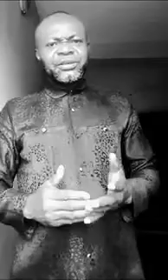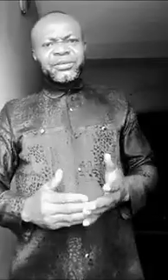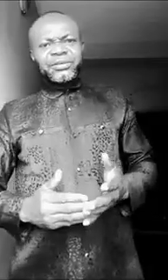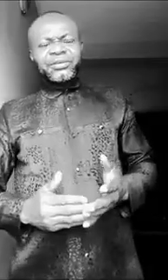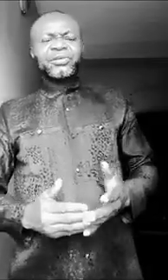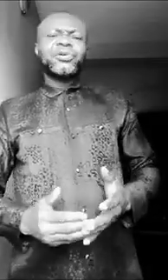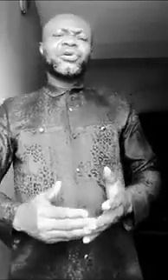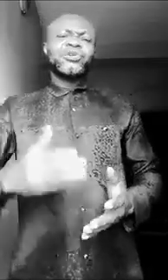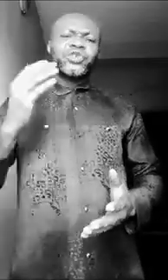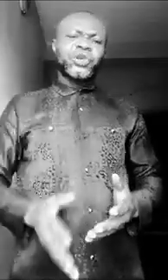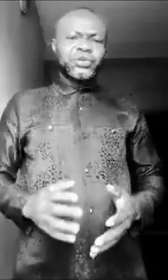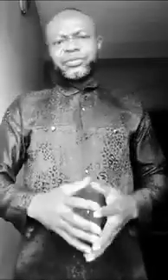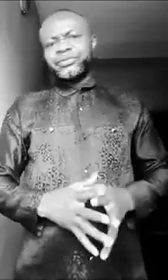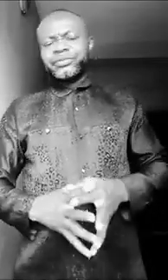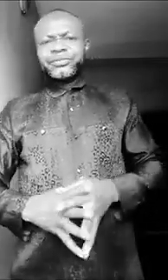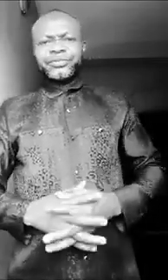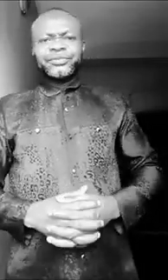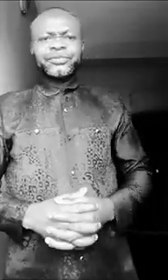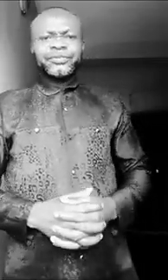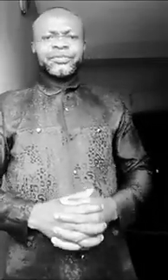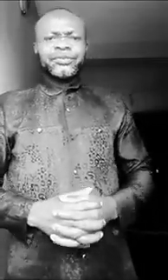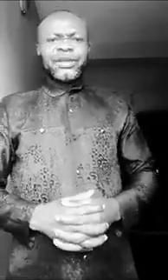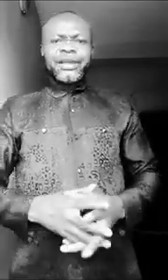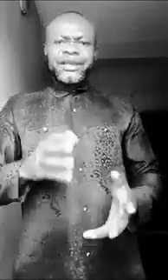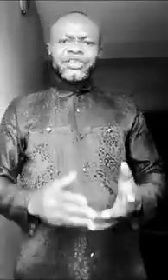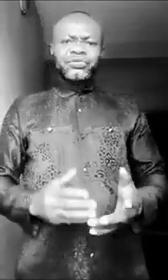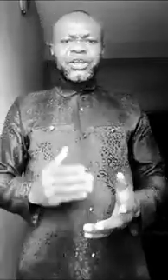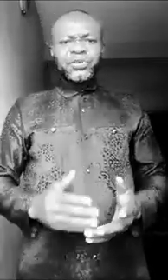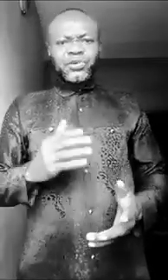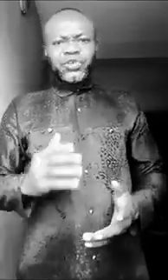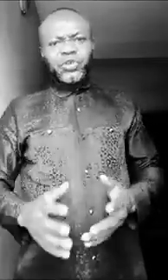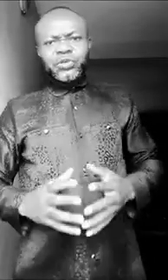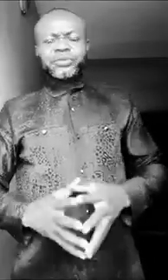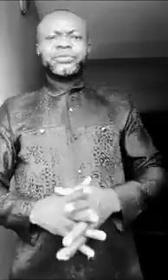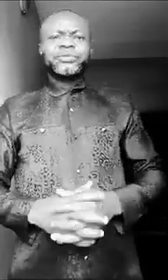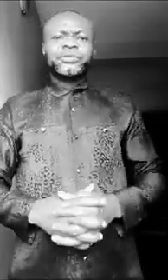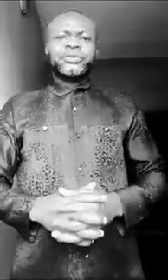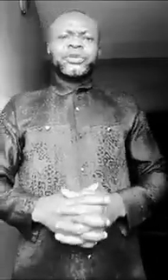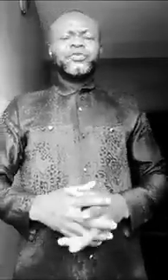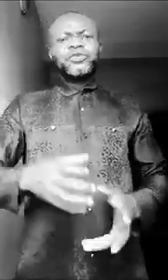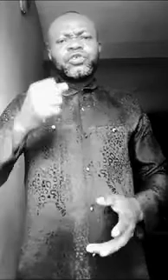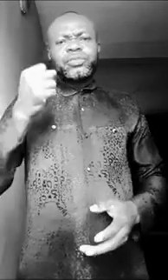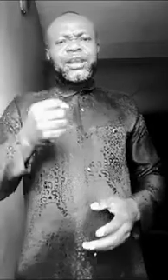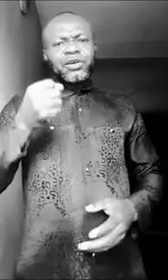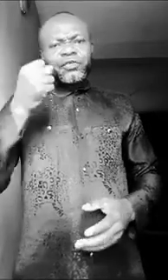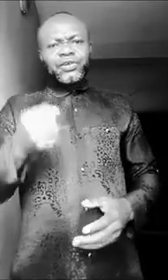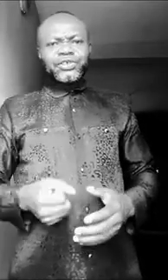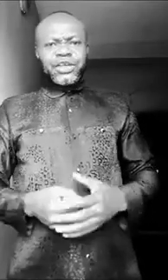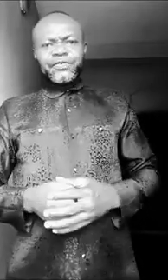or sun. Against rain or sun. If you use umbrella to cover yourself